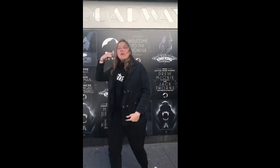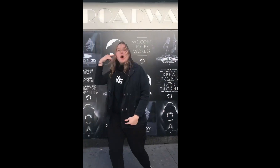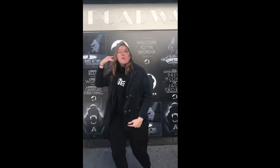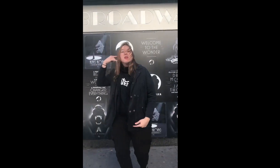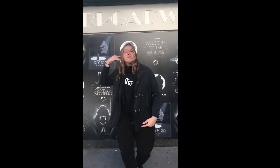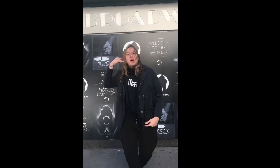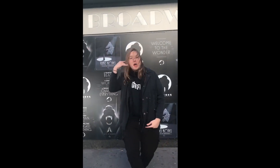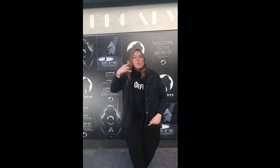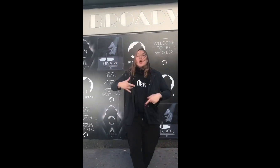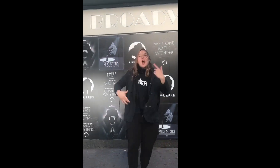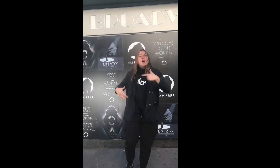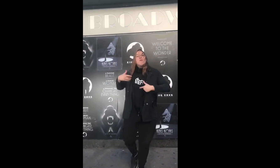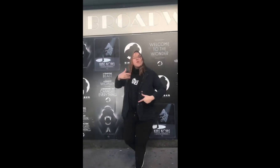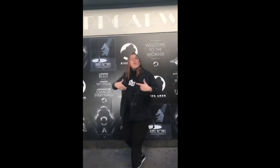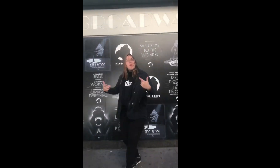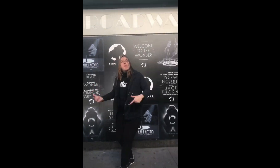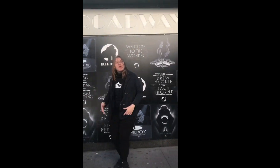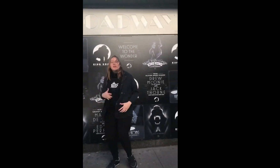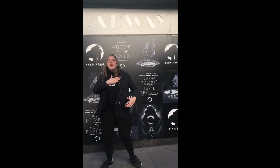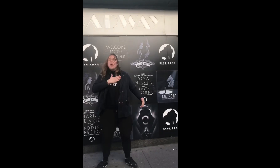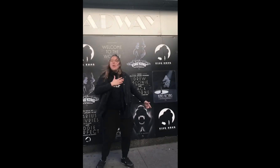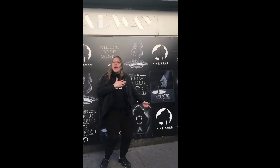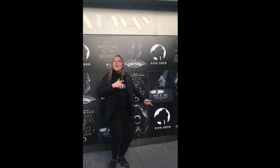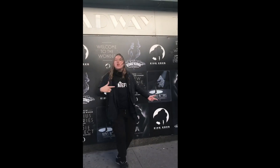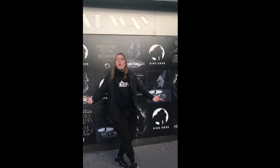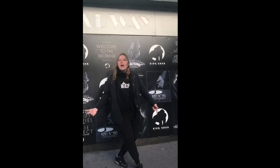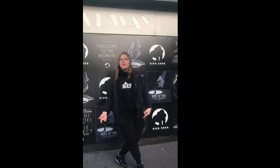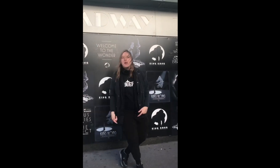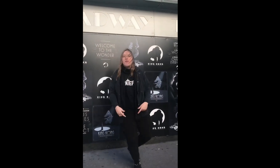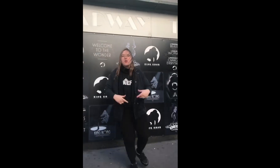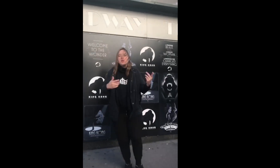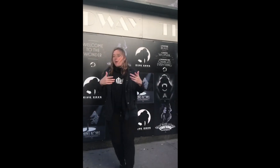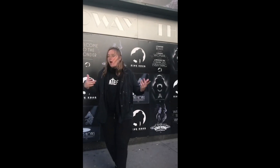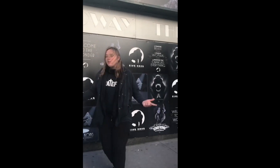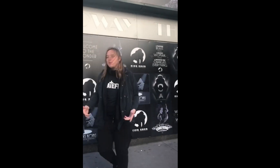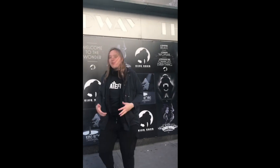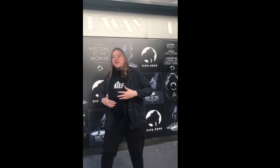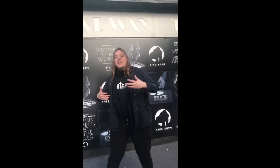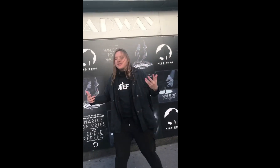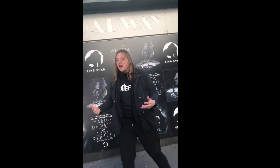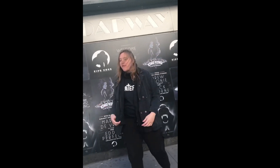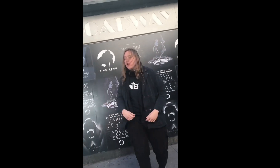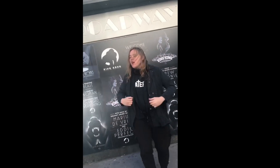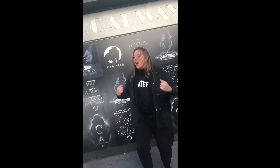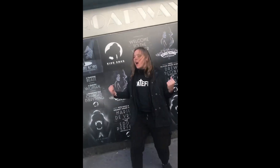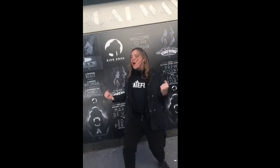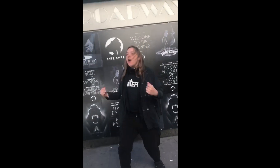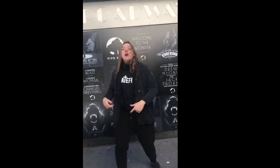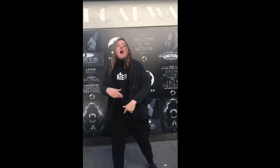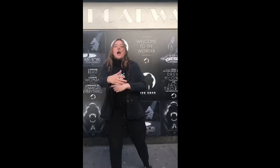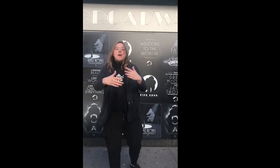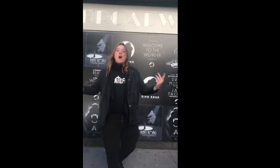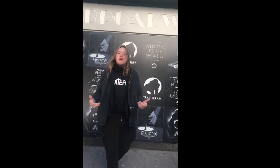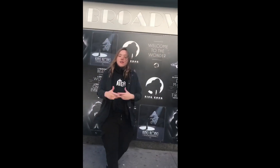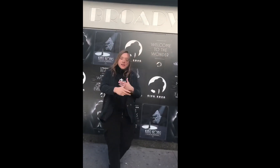You can be, you can be, anything, anything. You can be, you can be, anything, anything.